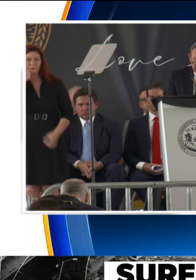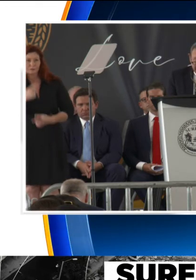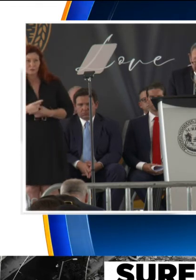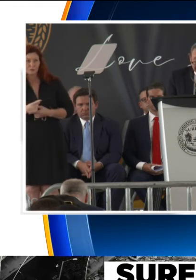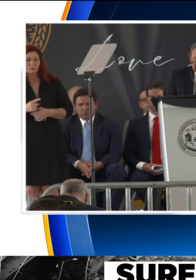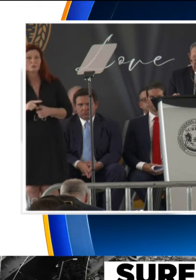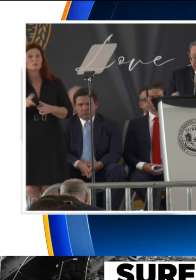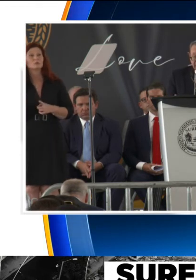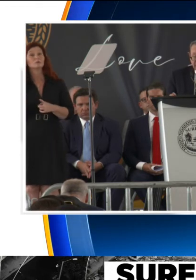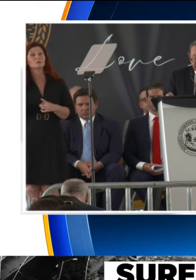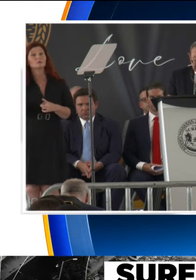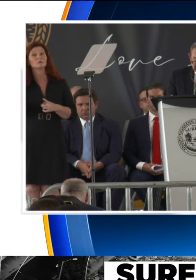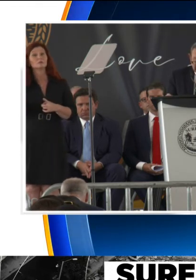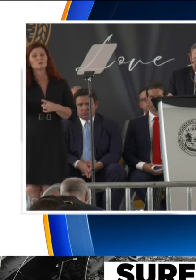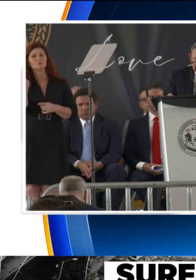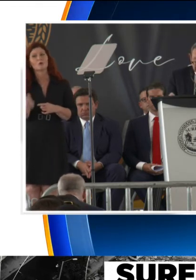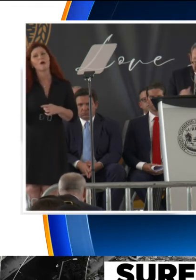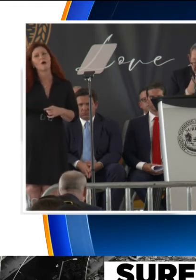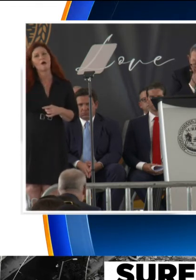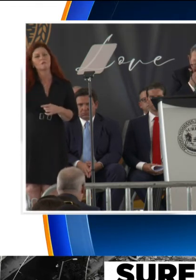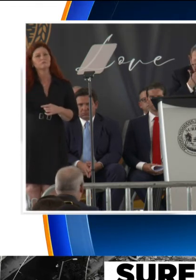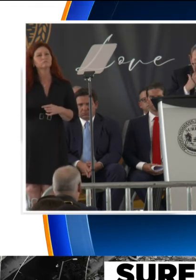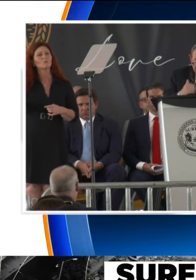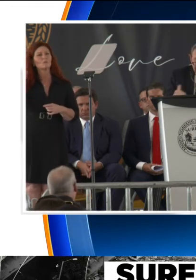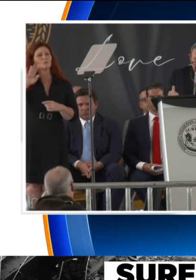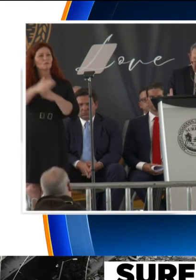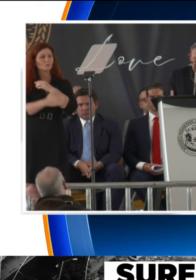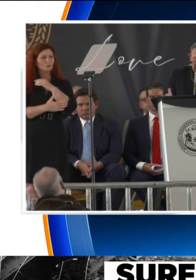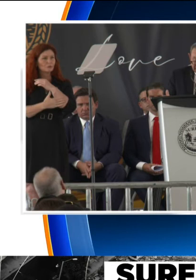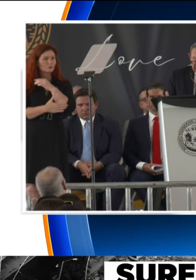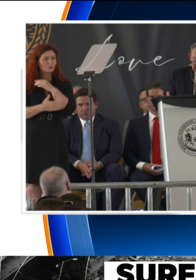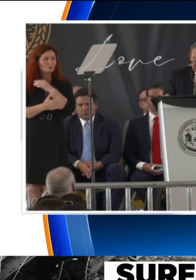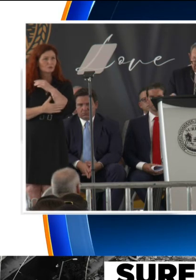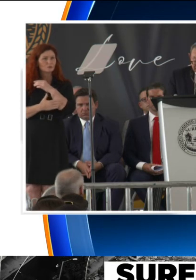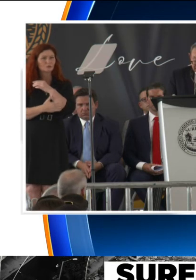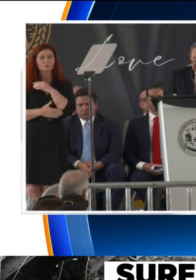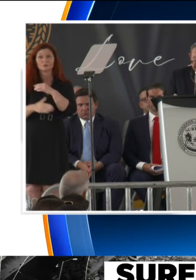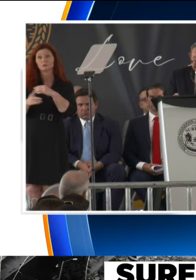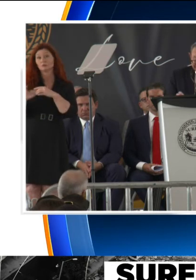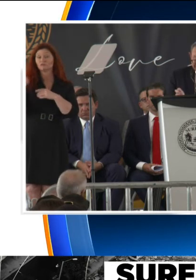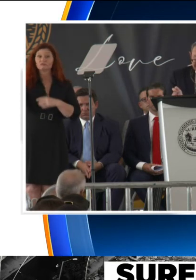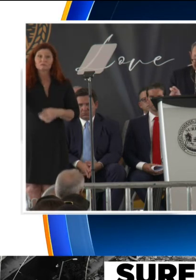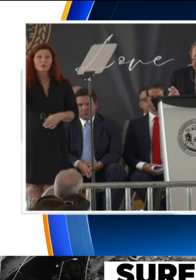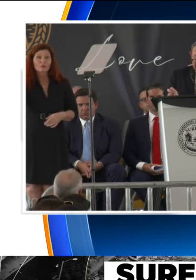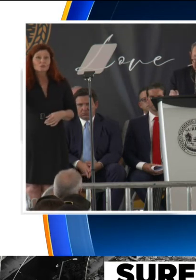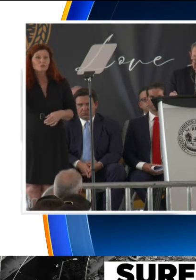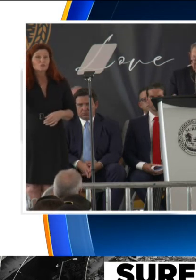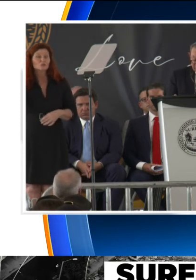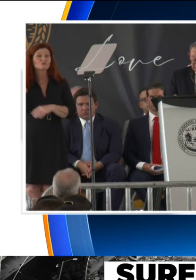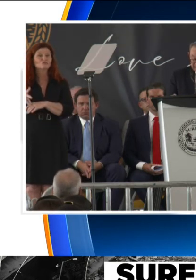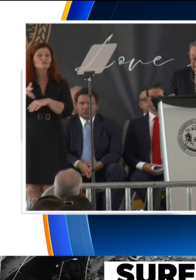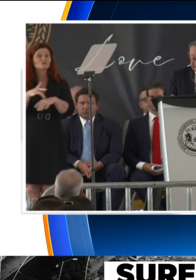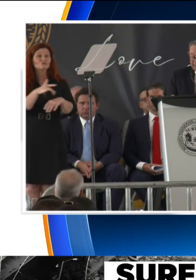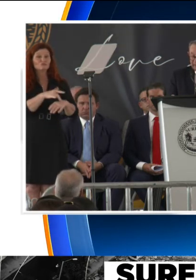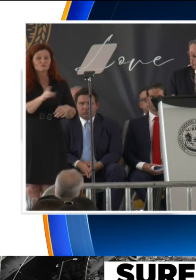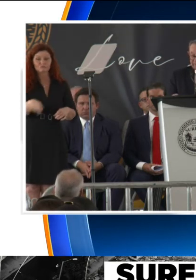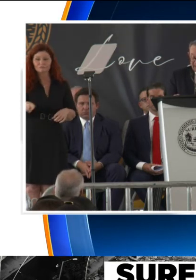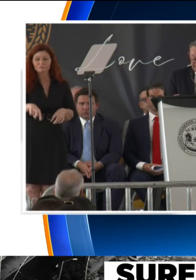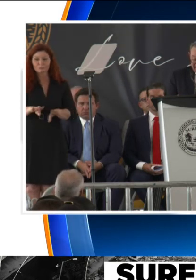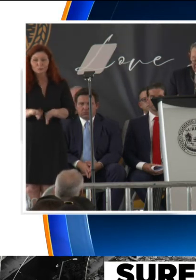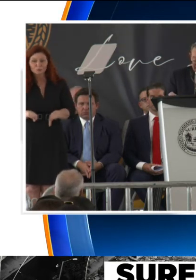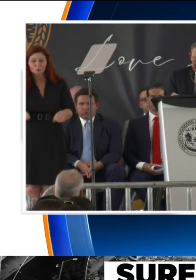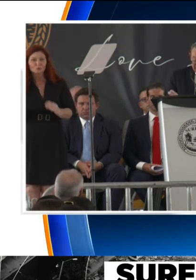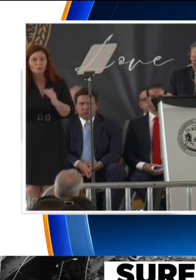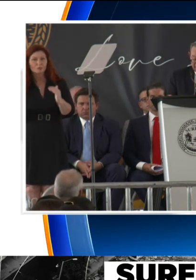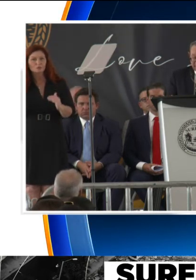with Eva throughout this country. Eva would give lectures to children and adults